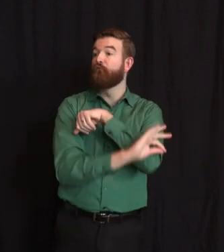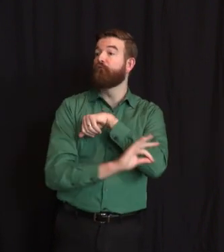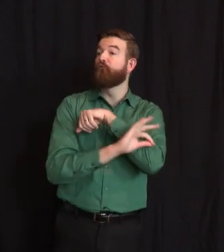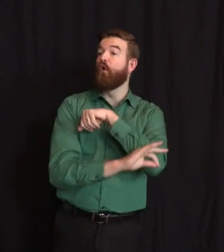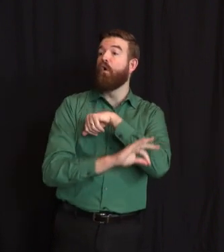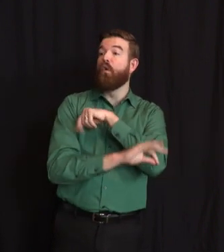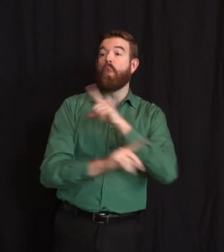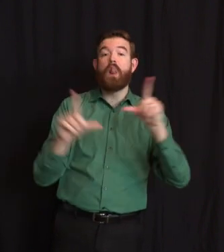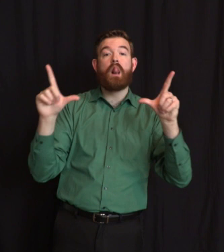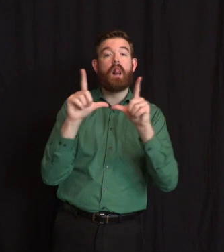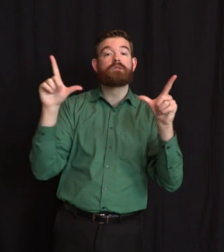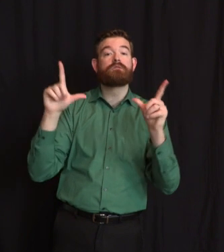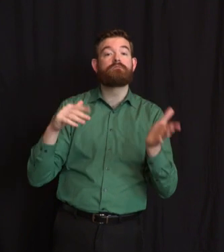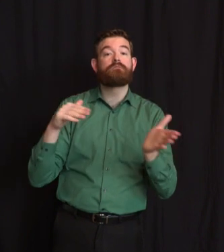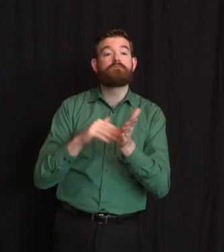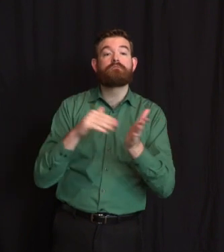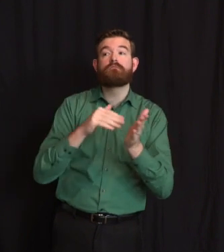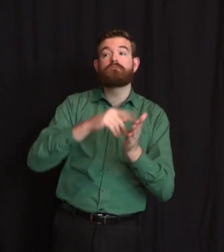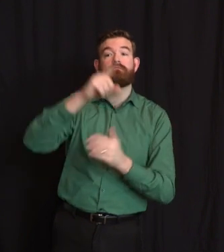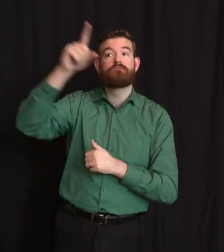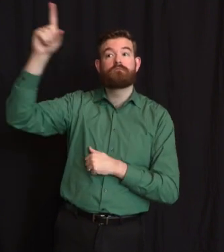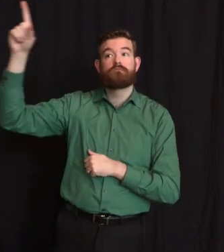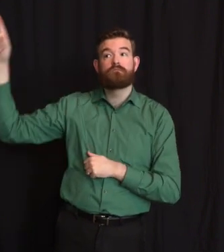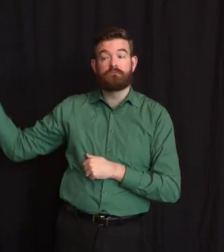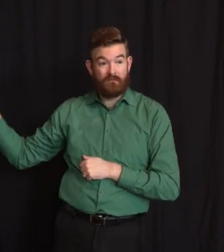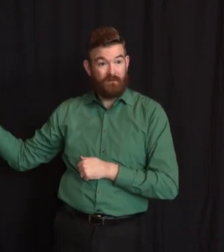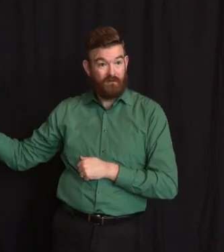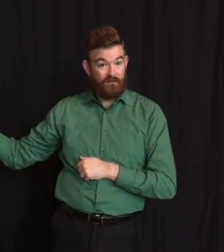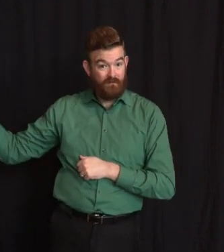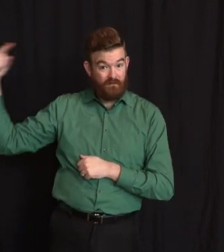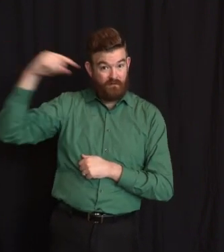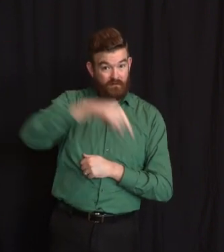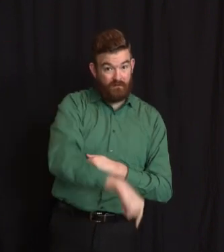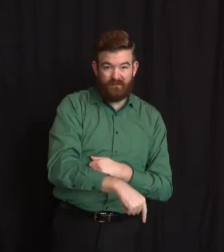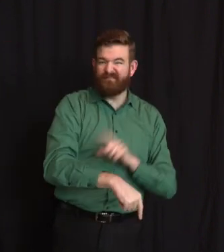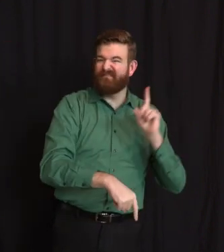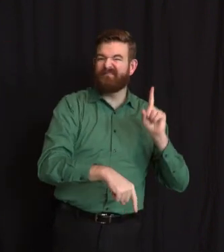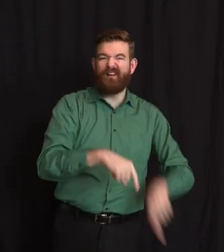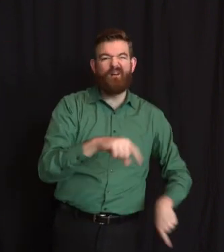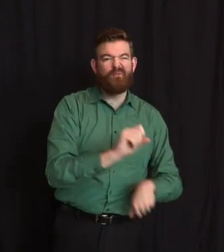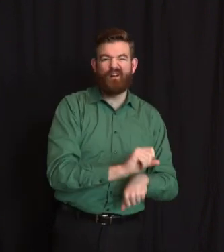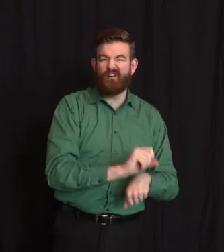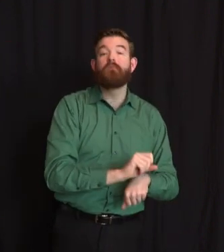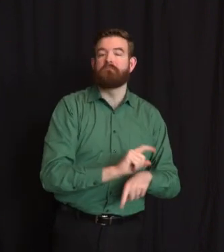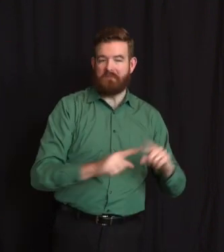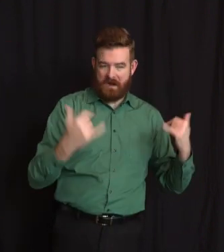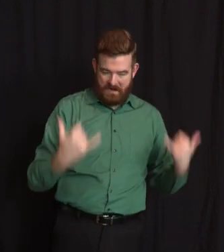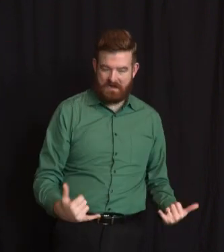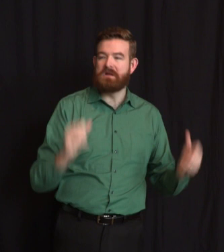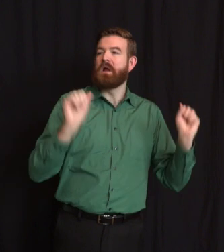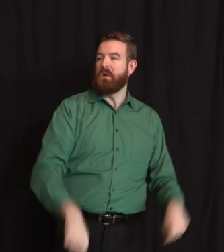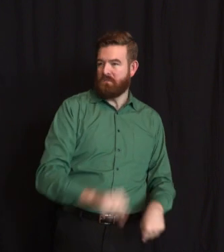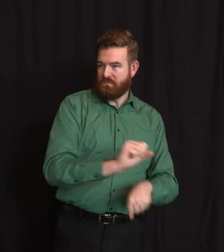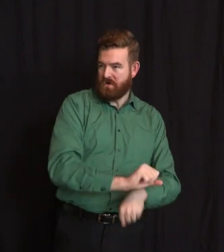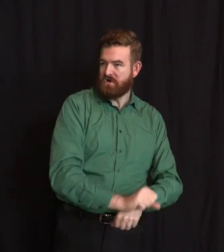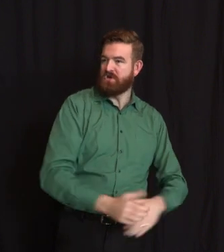knowledge and experience to help us on our own front lines. It is entirely fitting that we're the first state to do this.